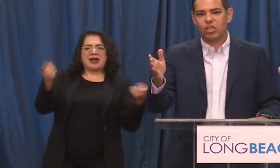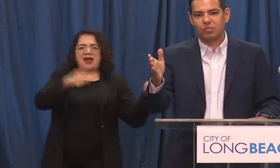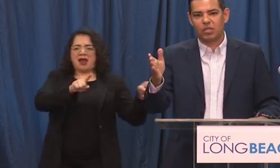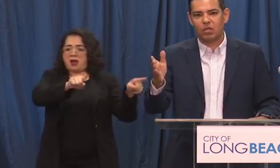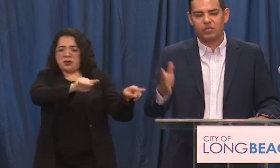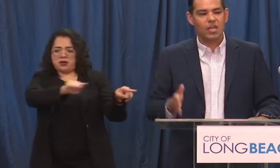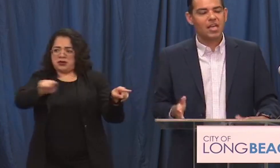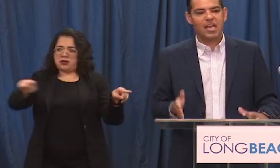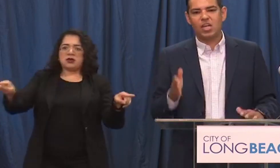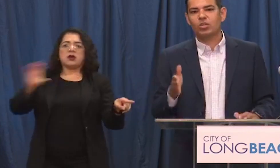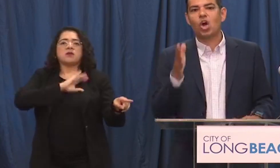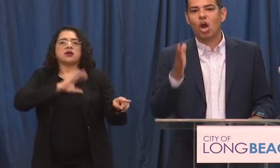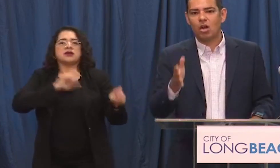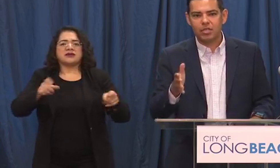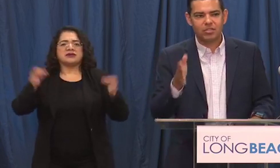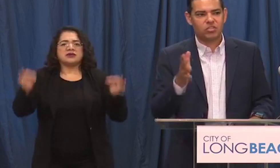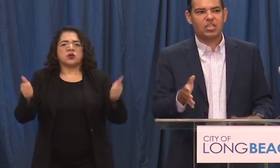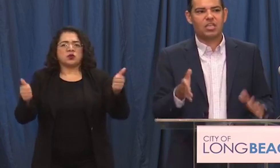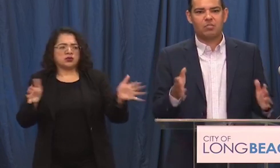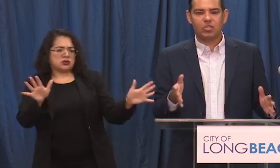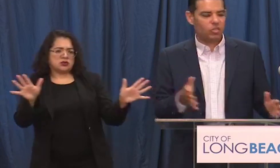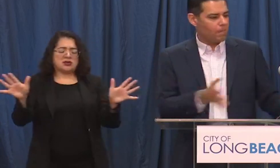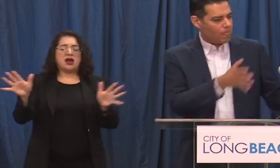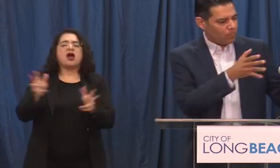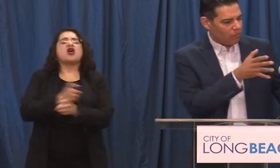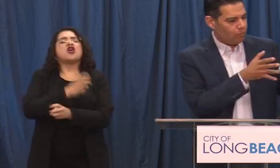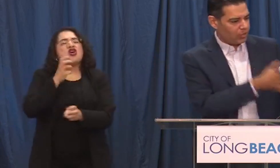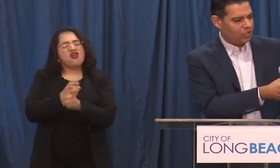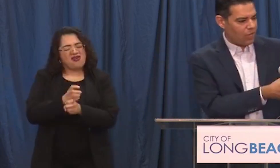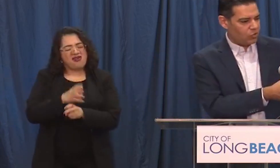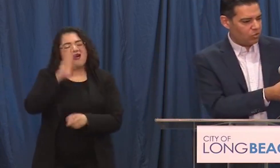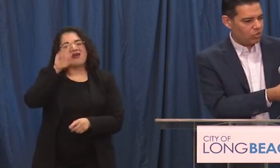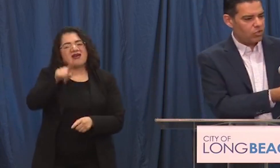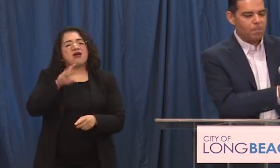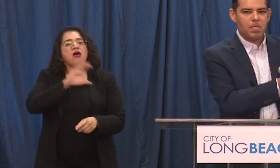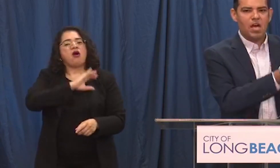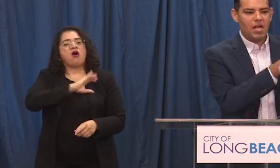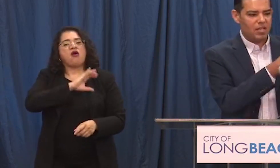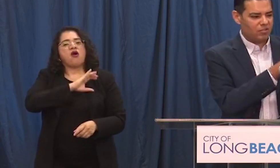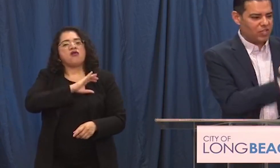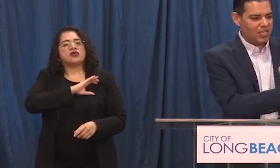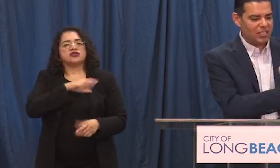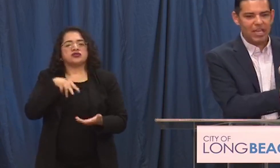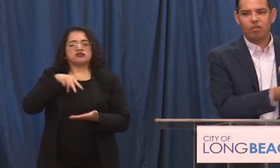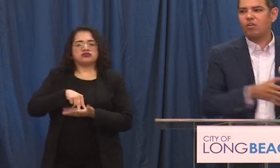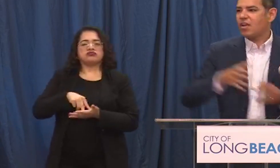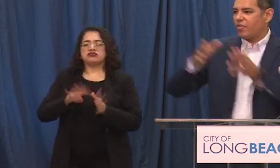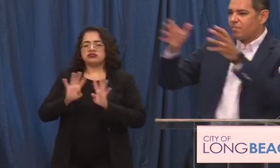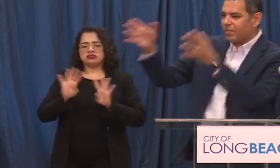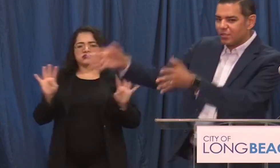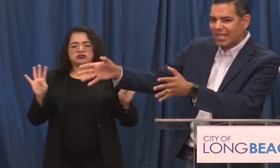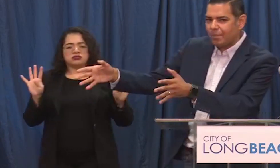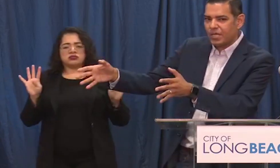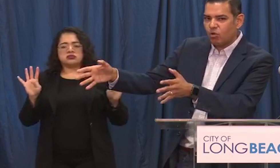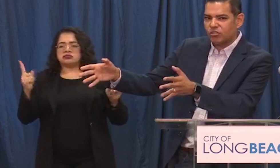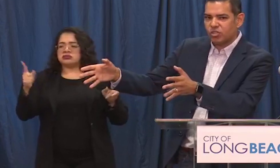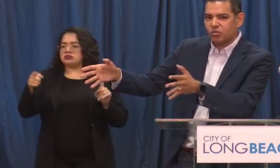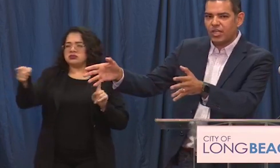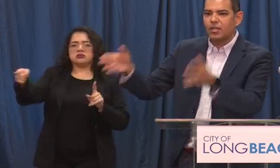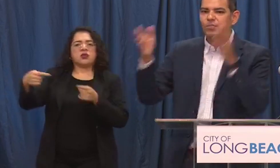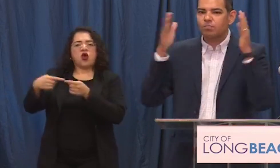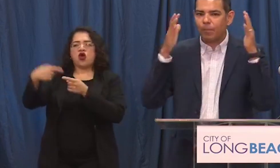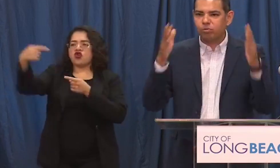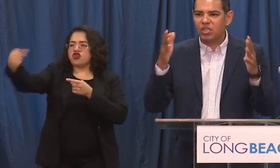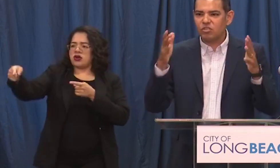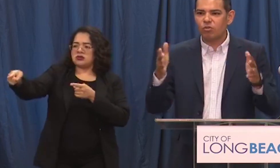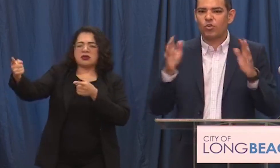to make those judgment calls and i know it's hard to see an image of police officers uh standing together and then maybe something happening across the